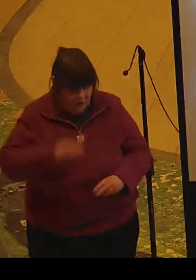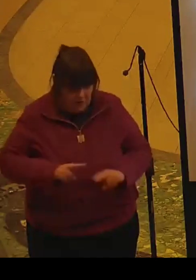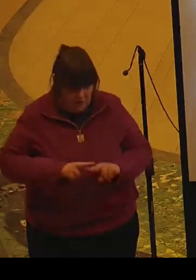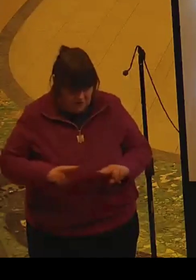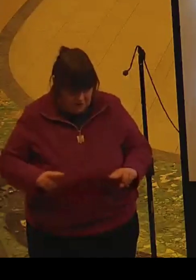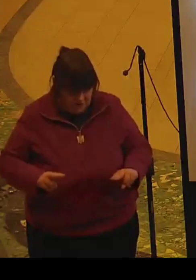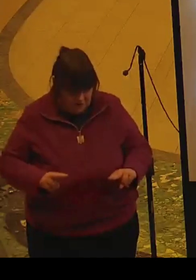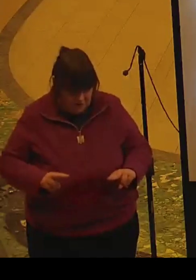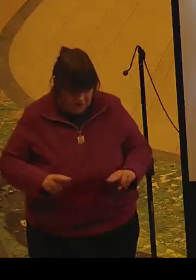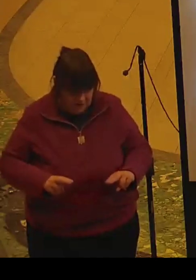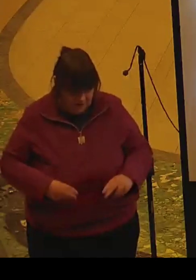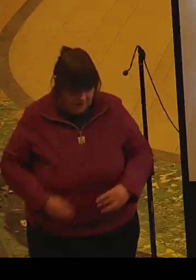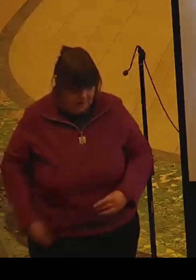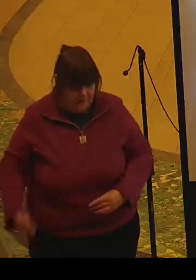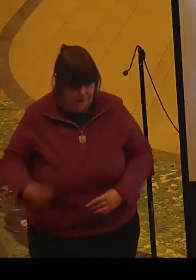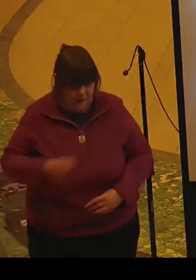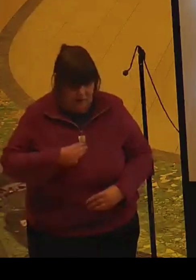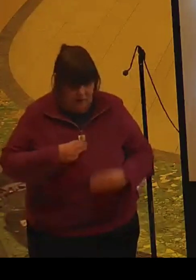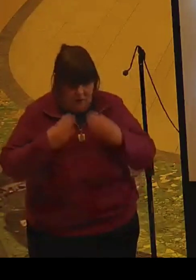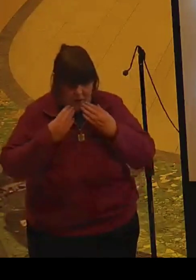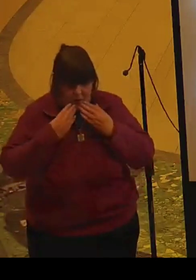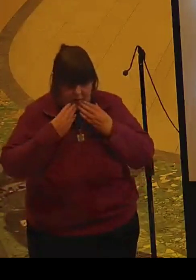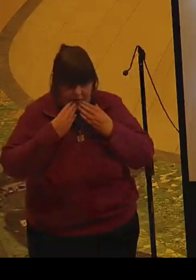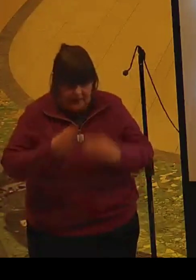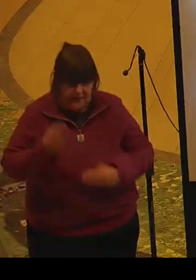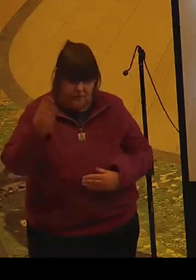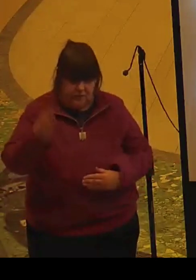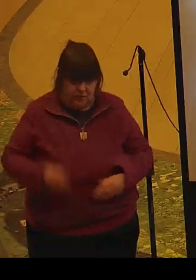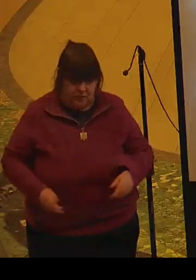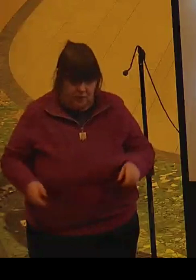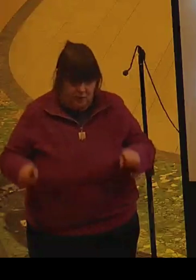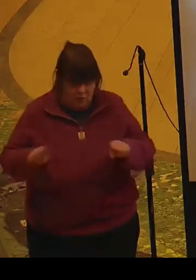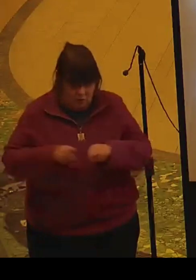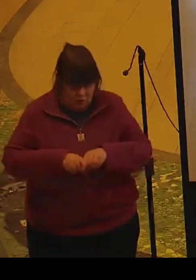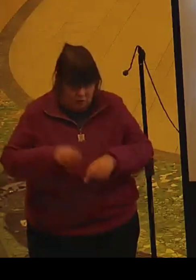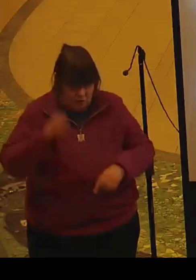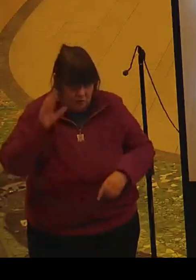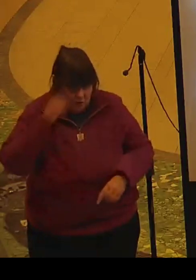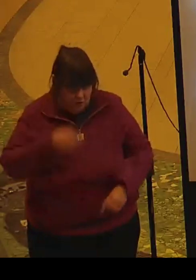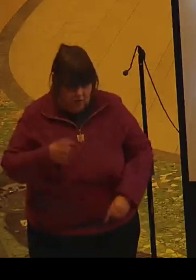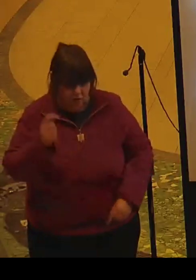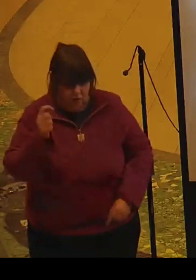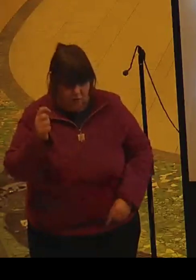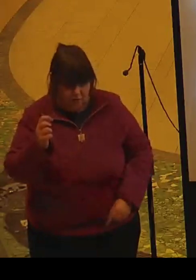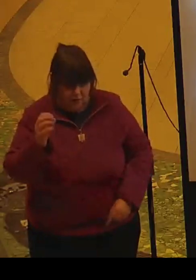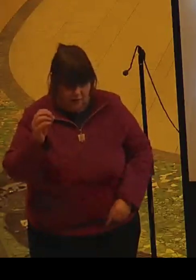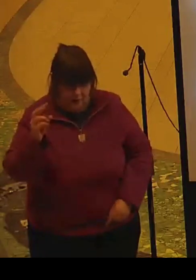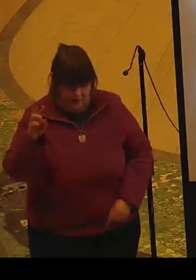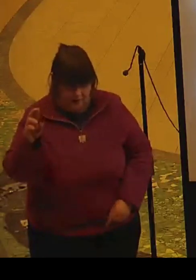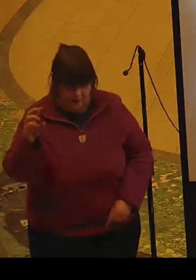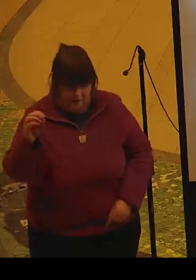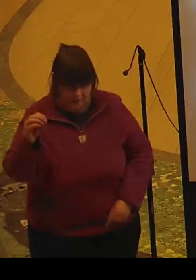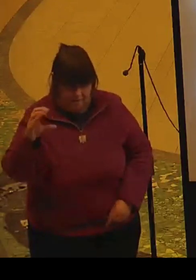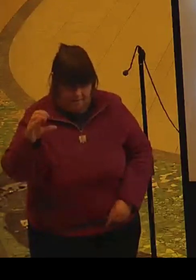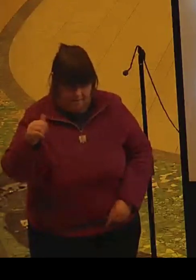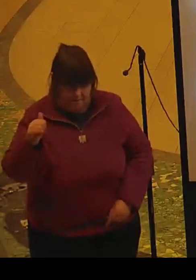for justice. We thank you too for Trokera